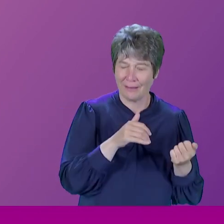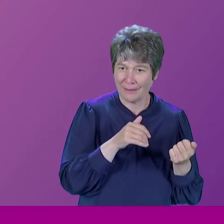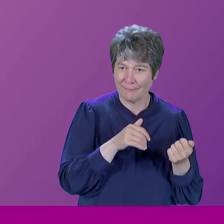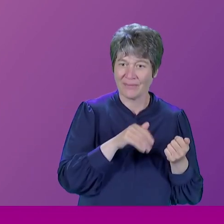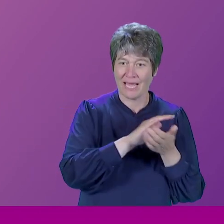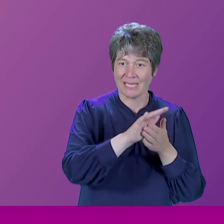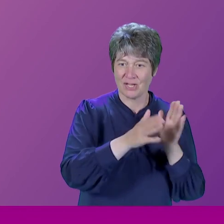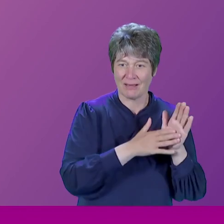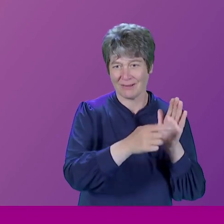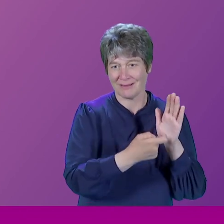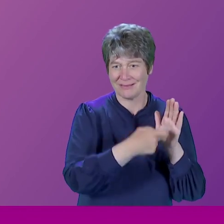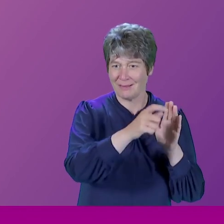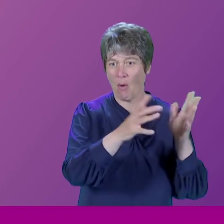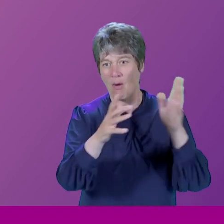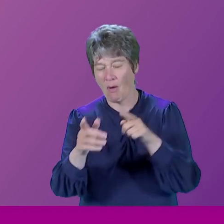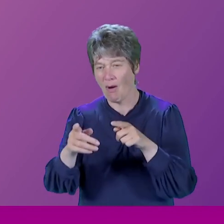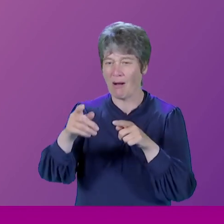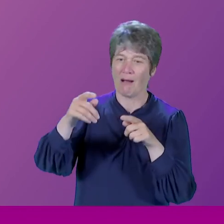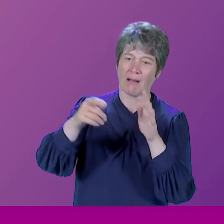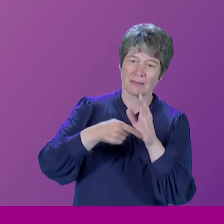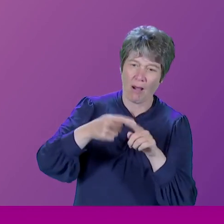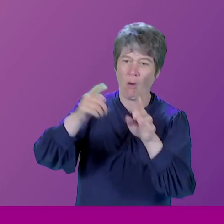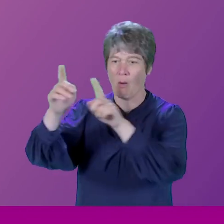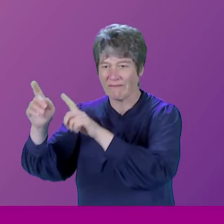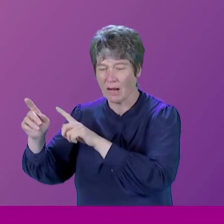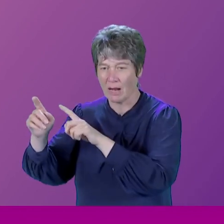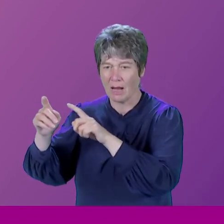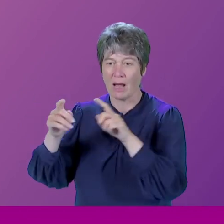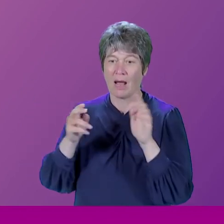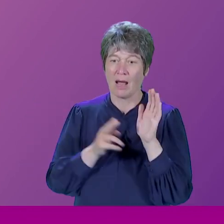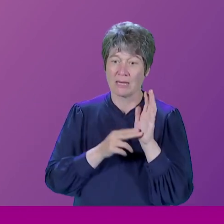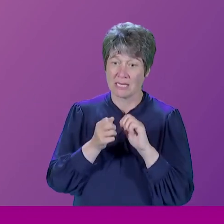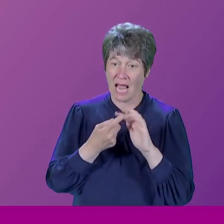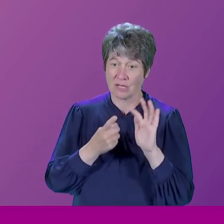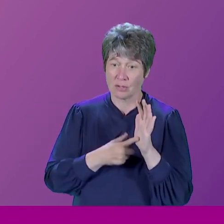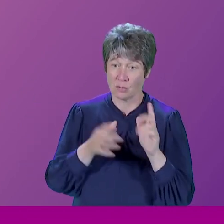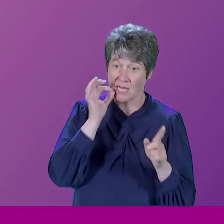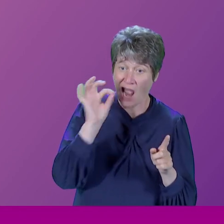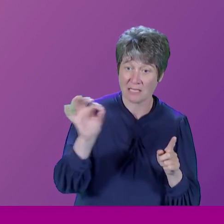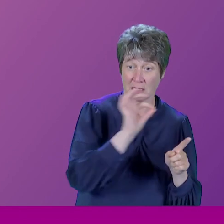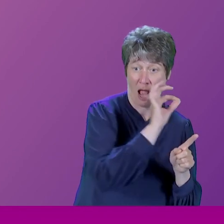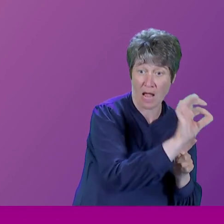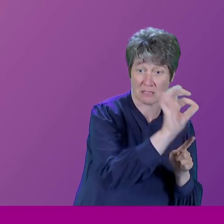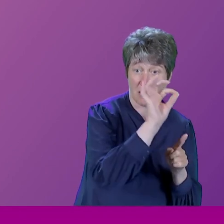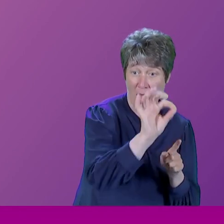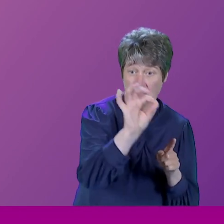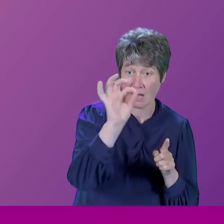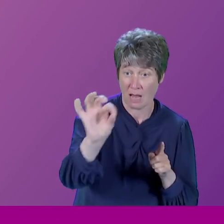And Nigel would say, OK, I want your view on this topic. Should we do this or should we not do it? And he'd go around the entire table.